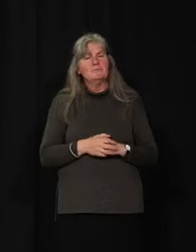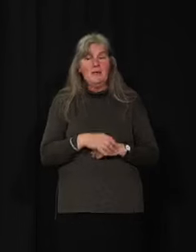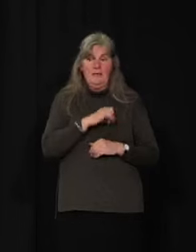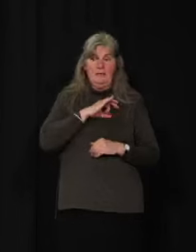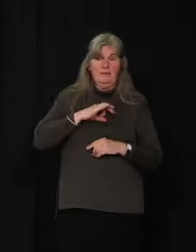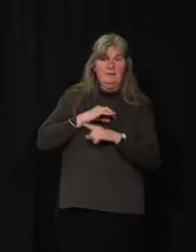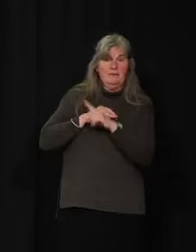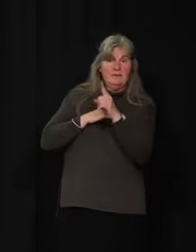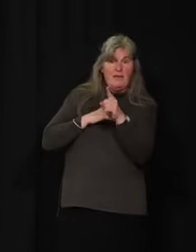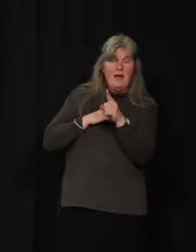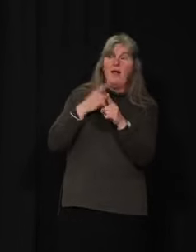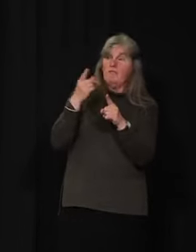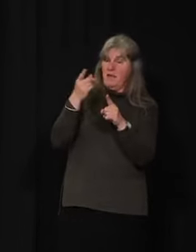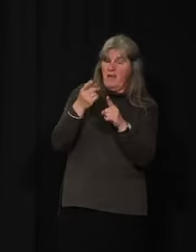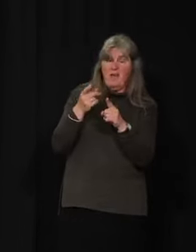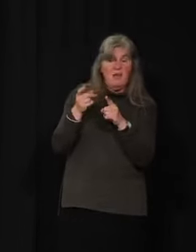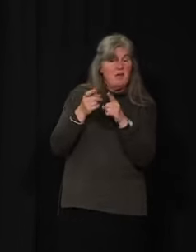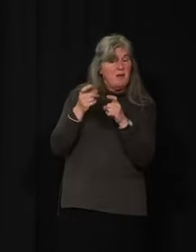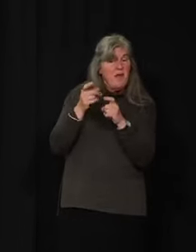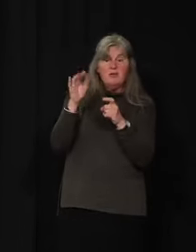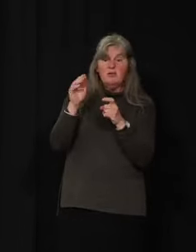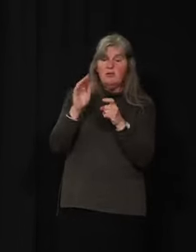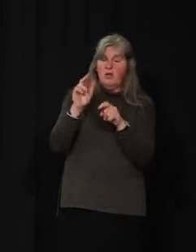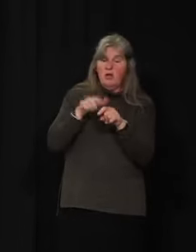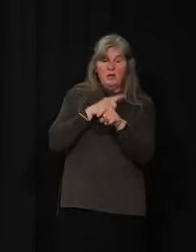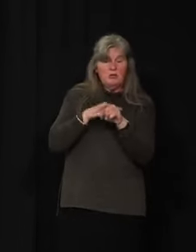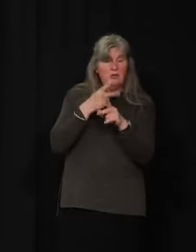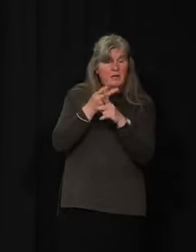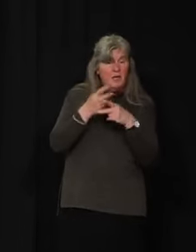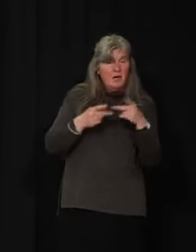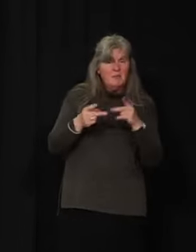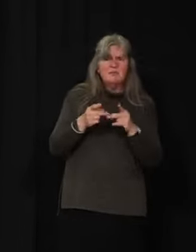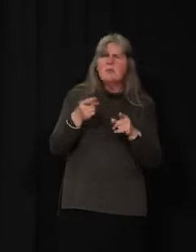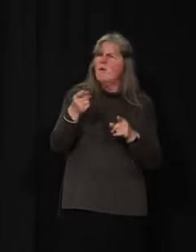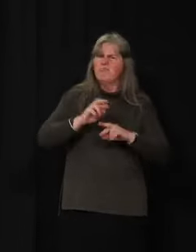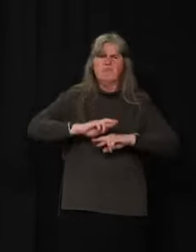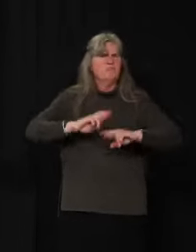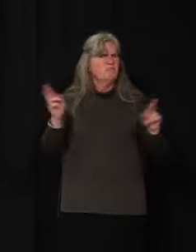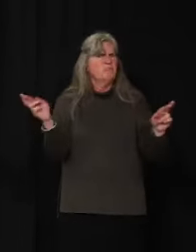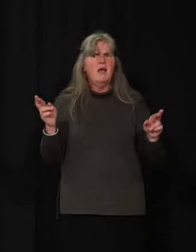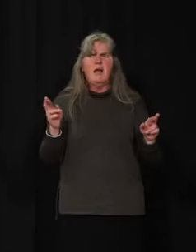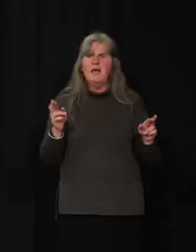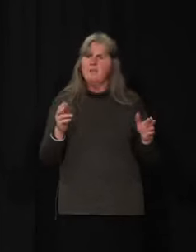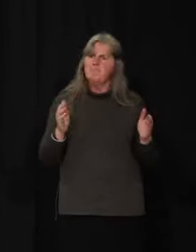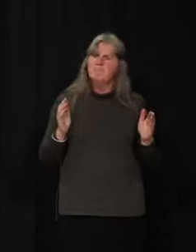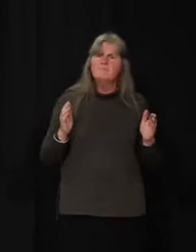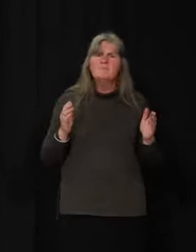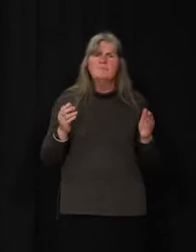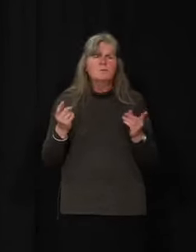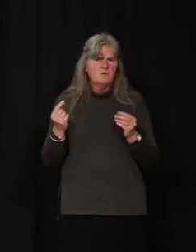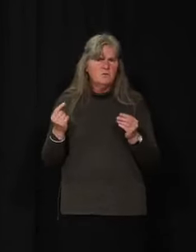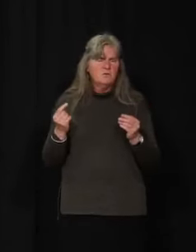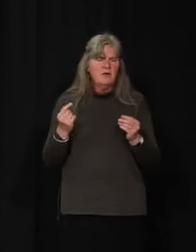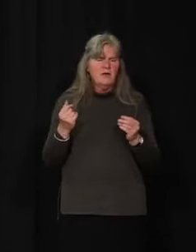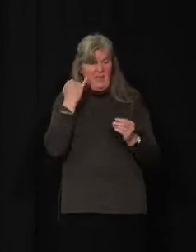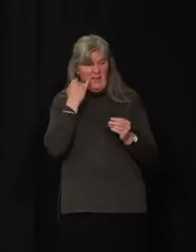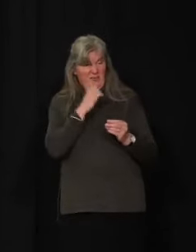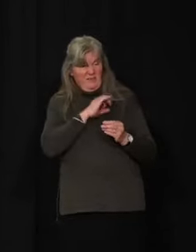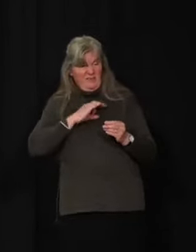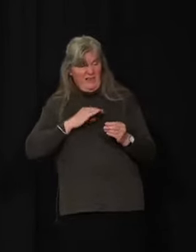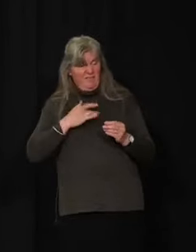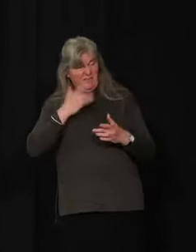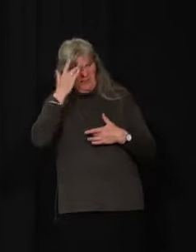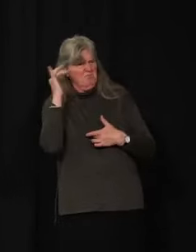facilities, again, they are very committed to the well-being of our residents. Staff are required to stay home if they're feeling